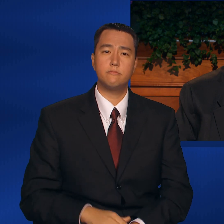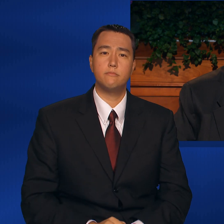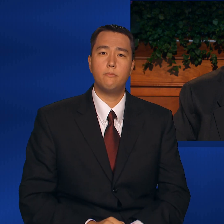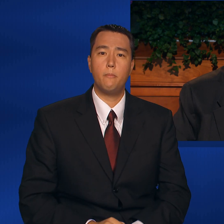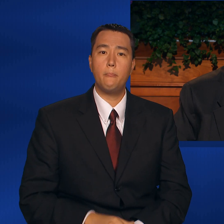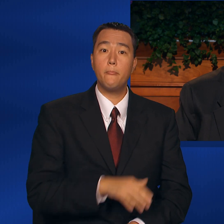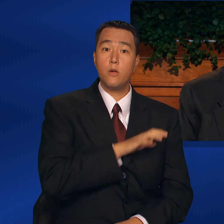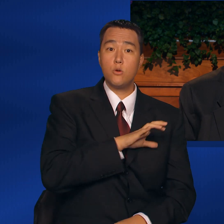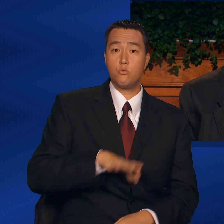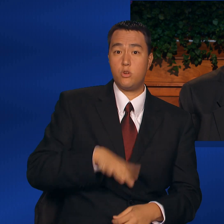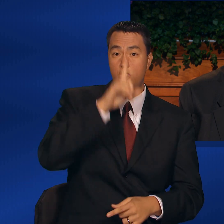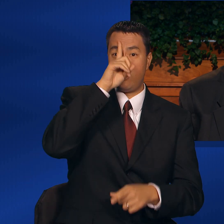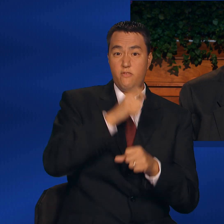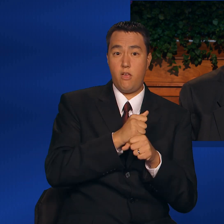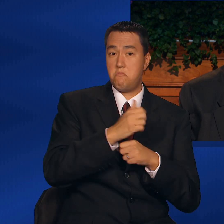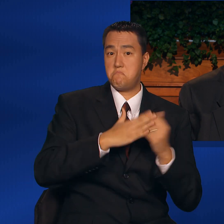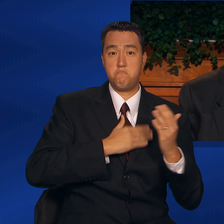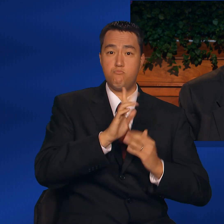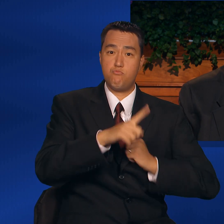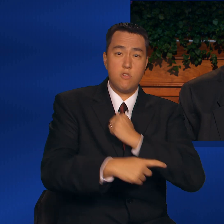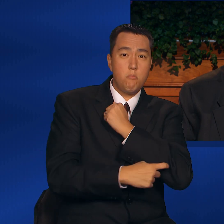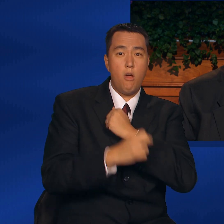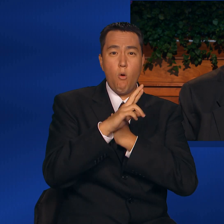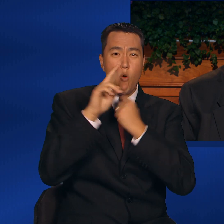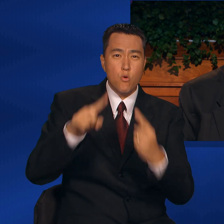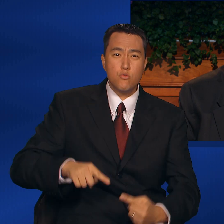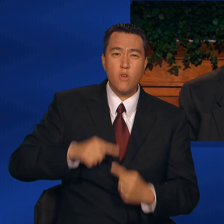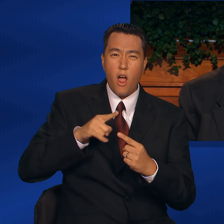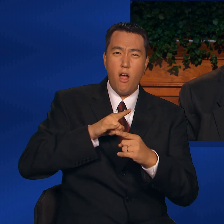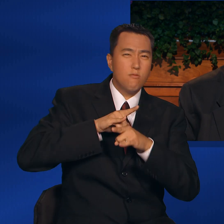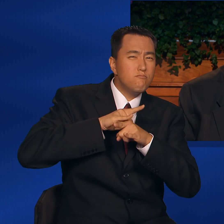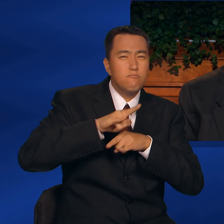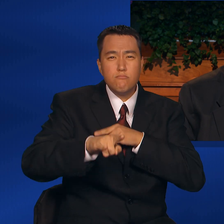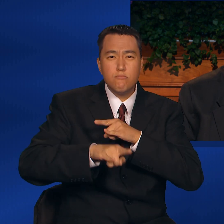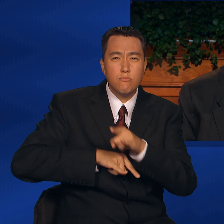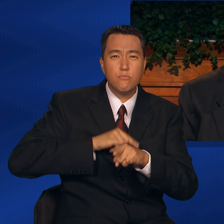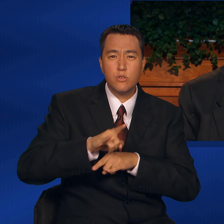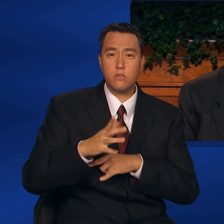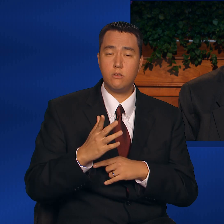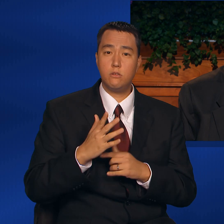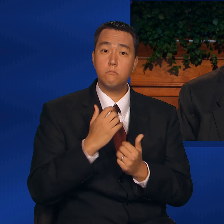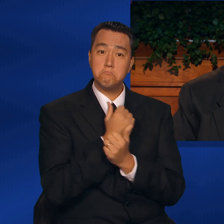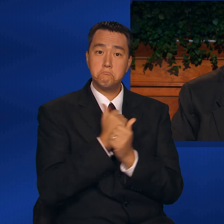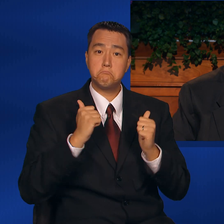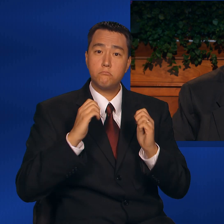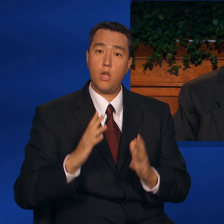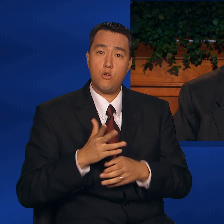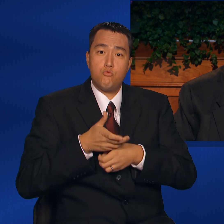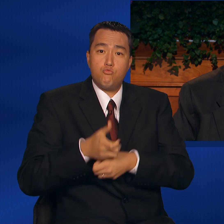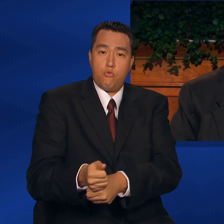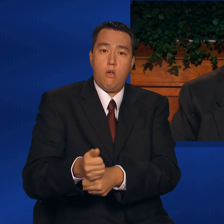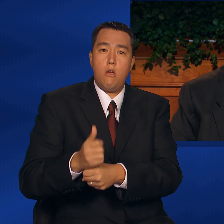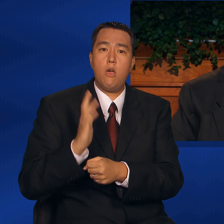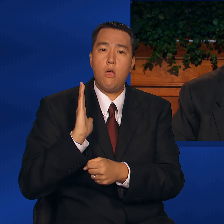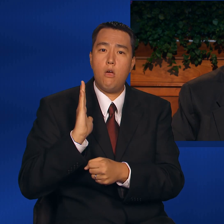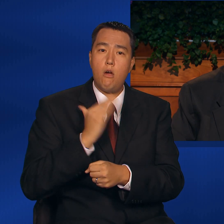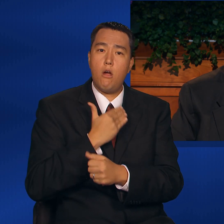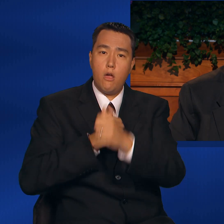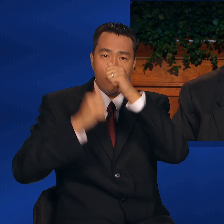Despite temptations, trials, and persecutions, the Savior trusted our Heavenly Father